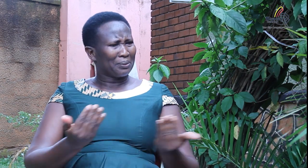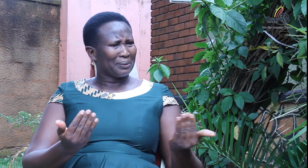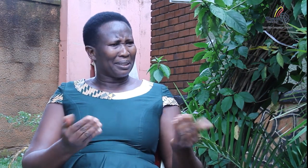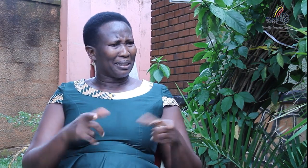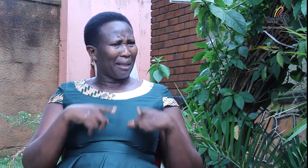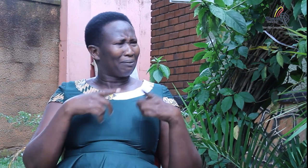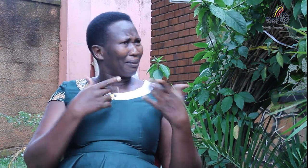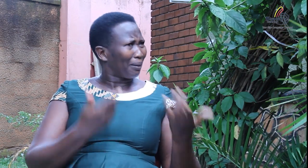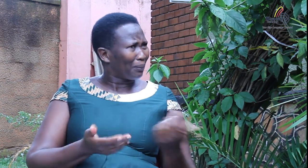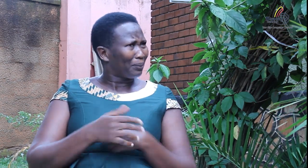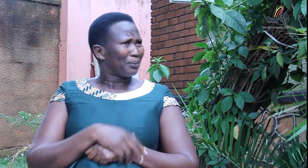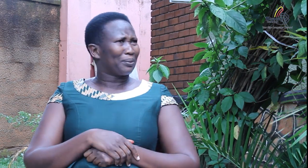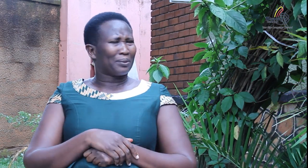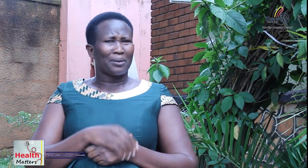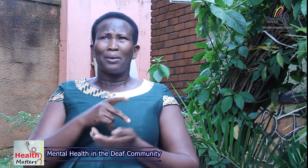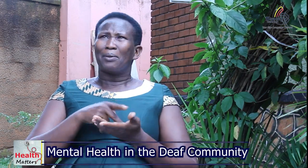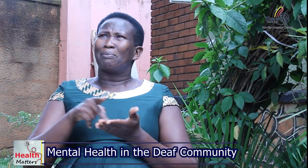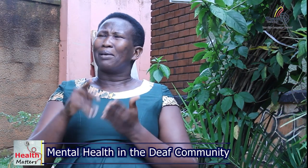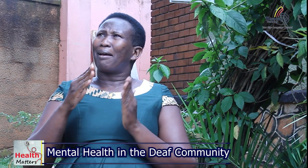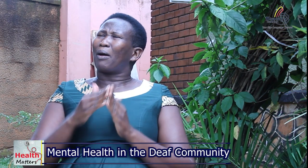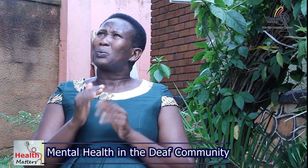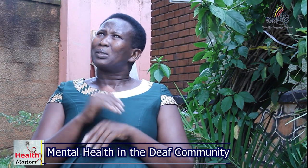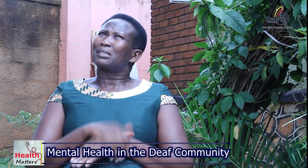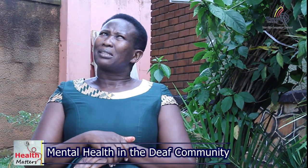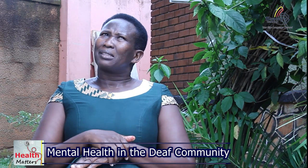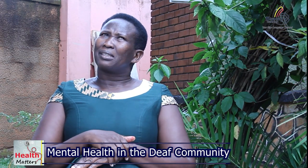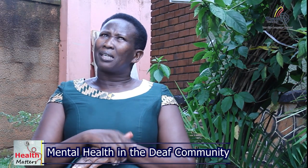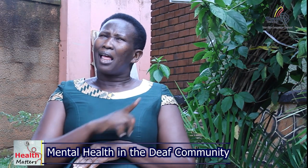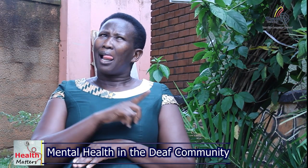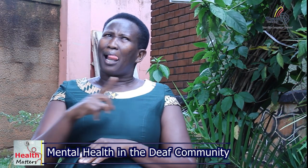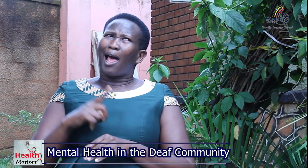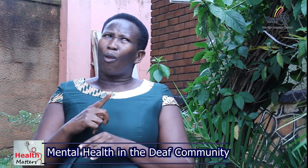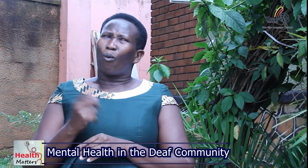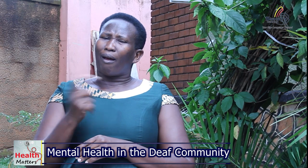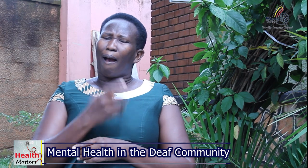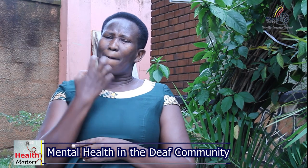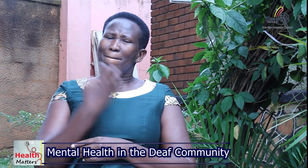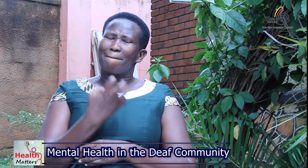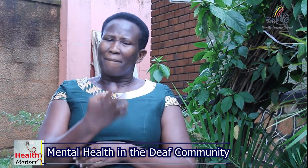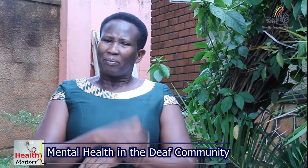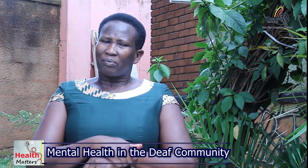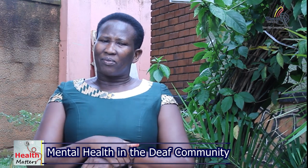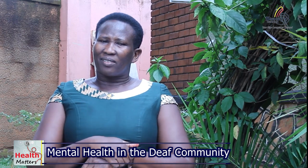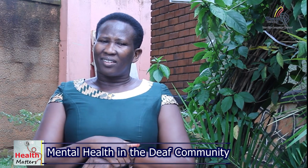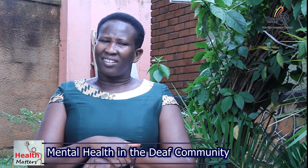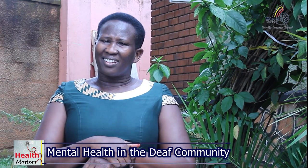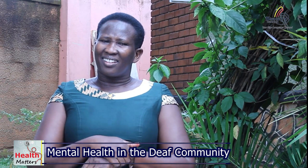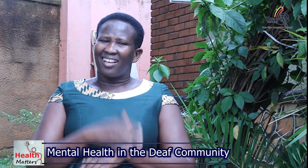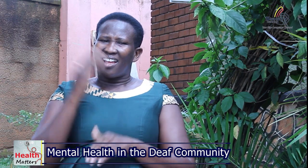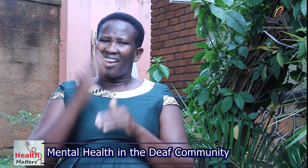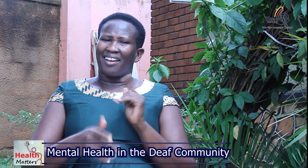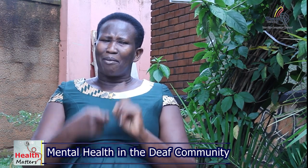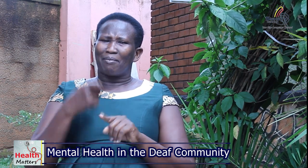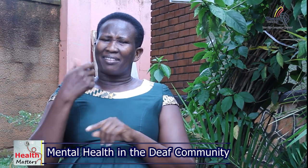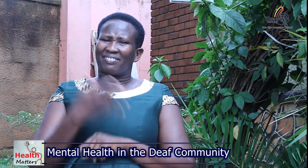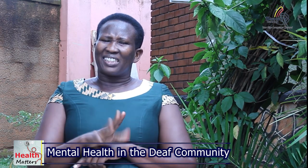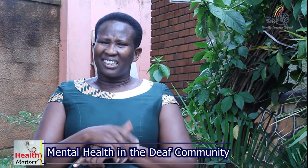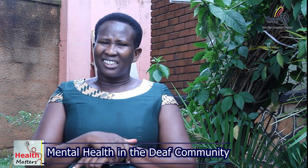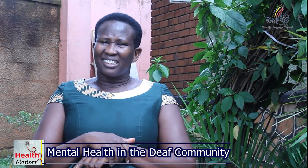children how are they going to live how are they how am i going to pay the house rent at the